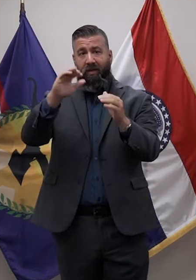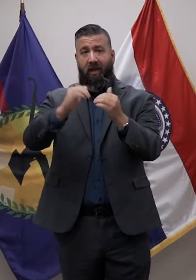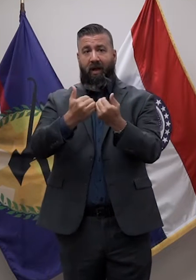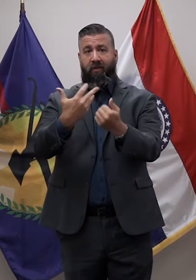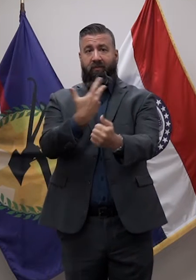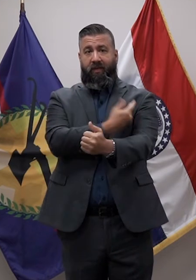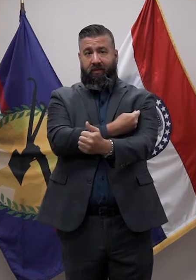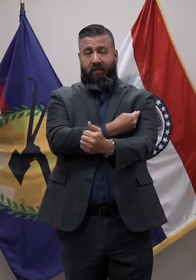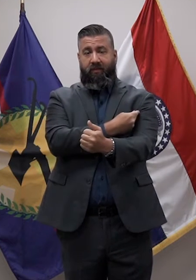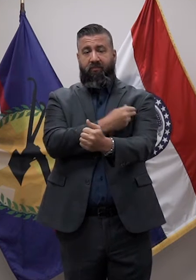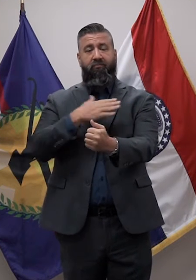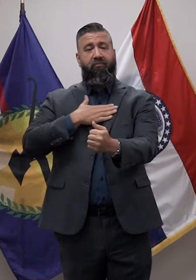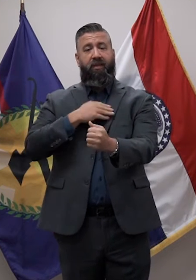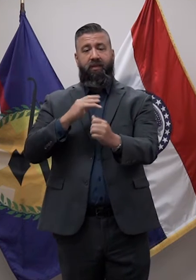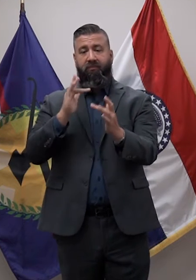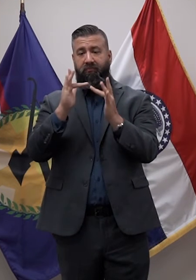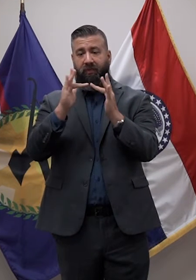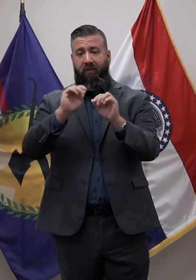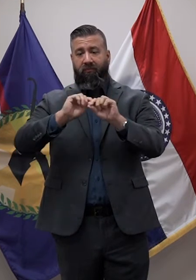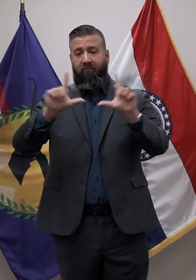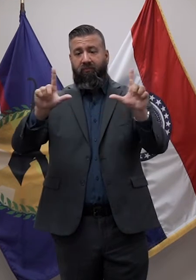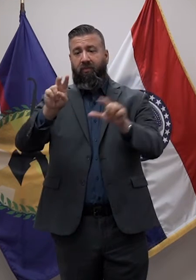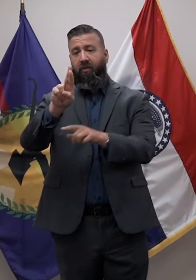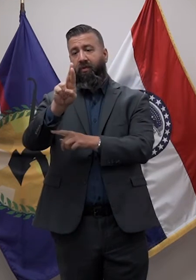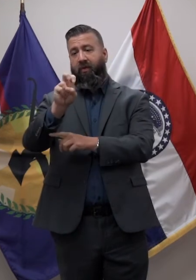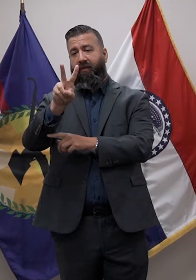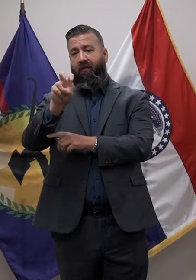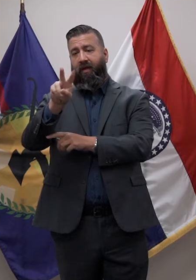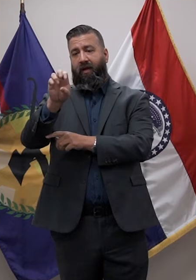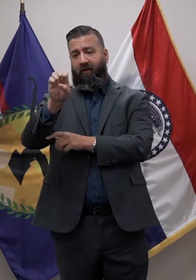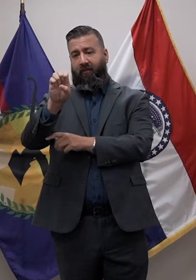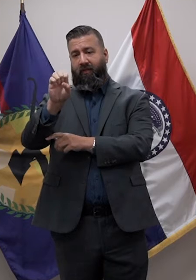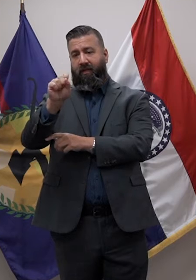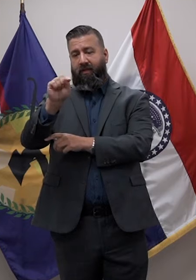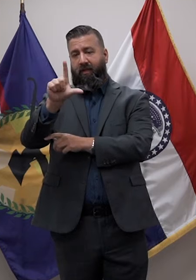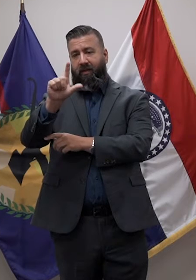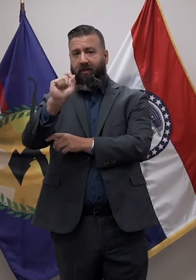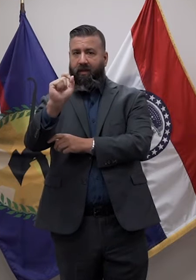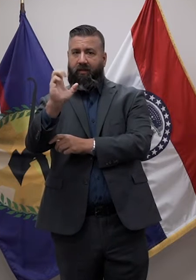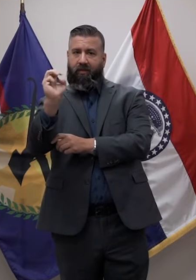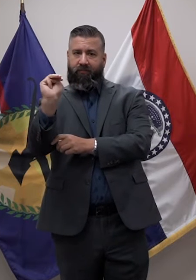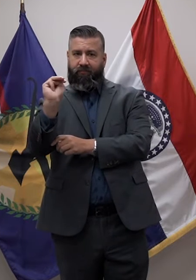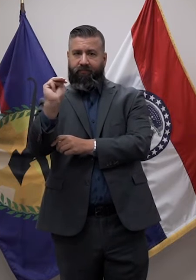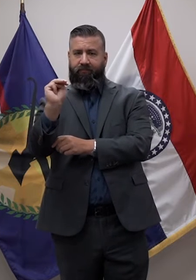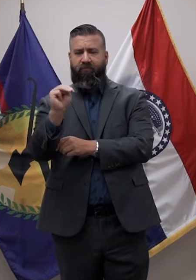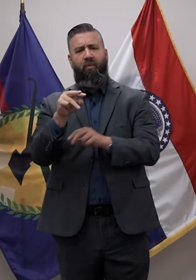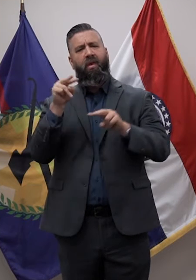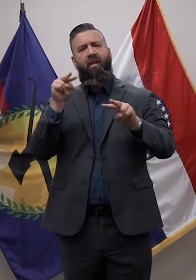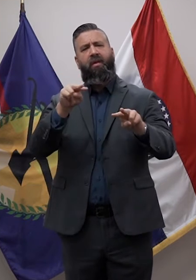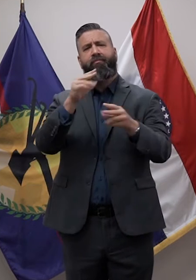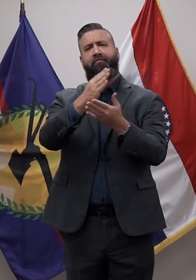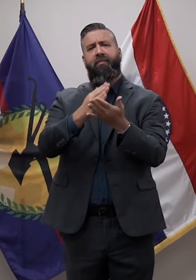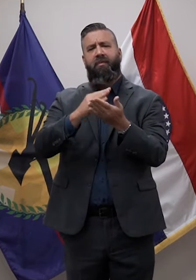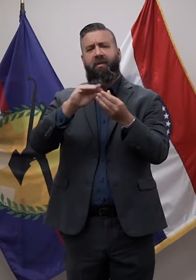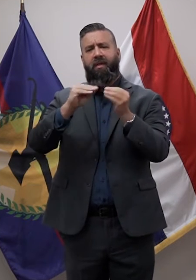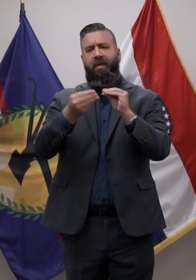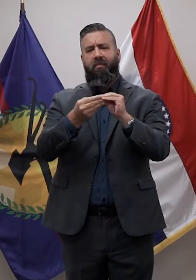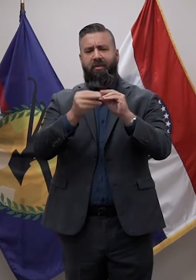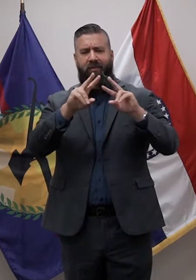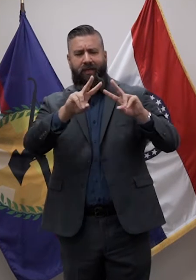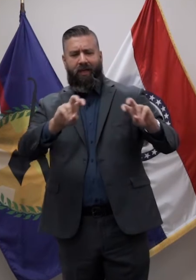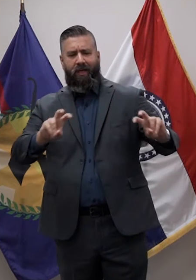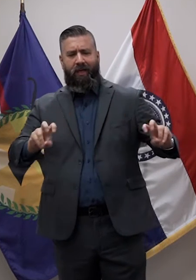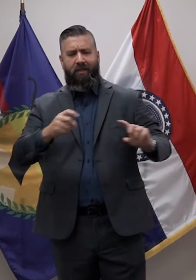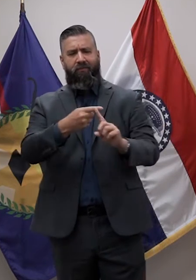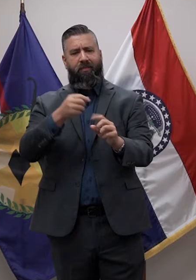ReviveSTL.com. So let's look at some of the data points analyzed by our public health experts to